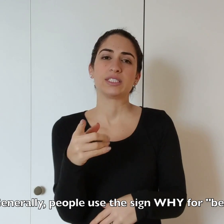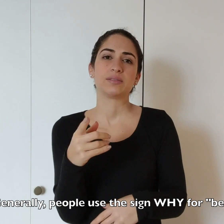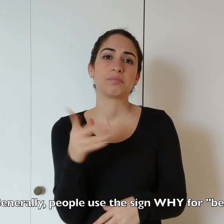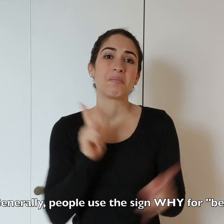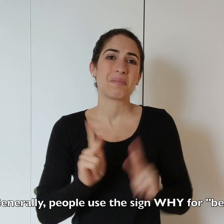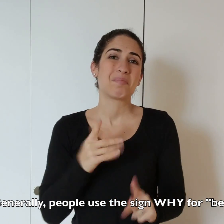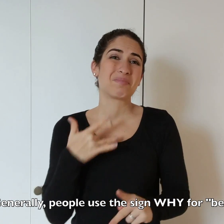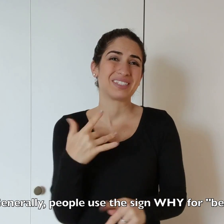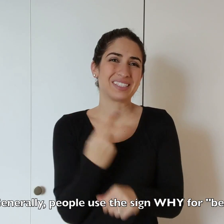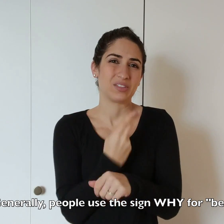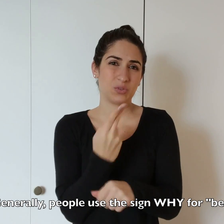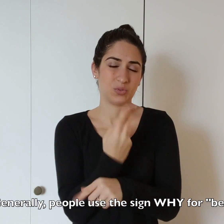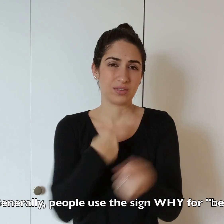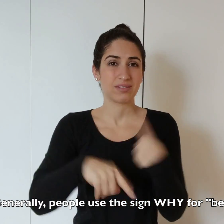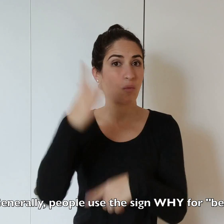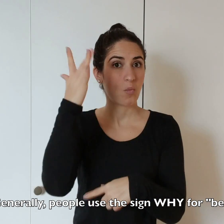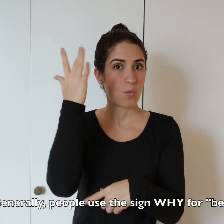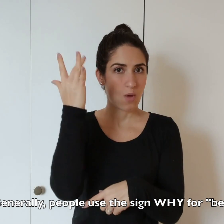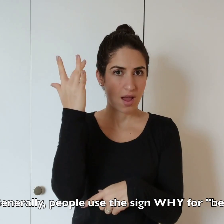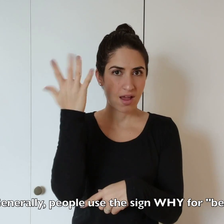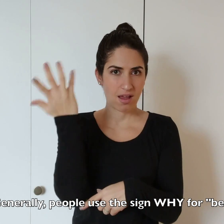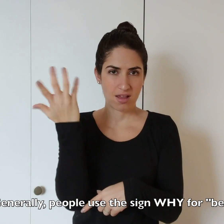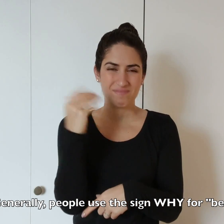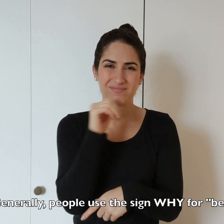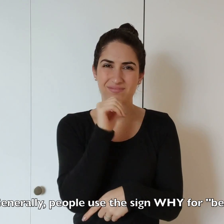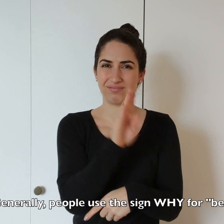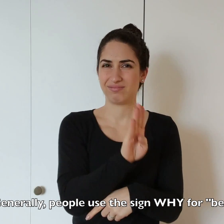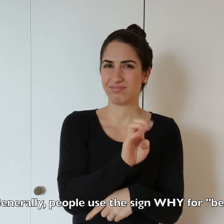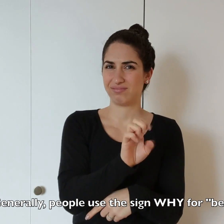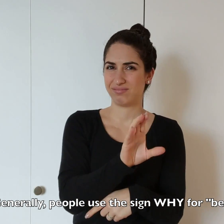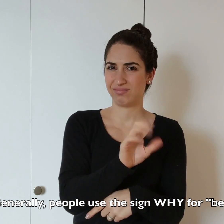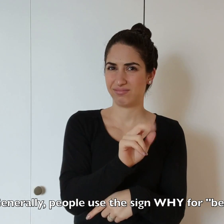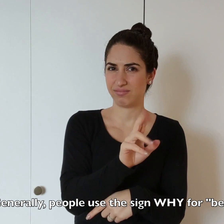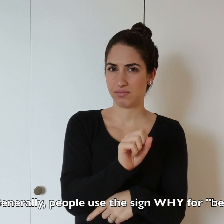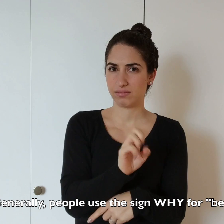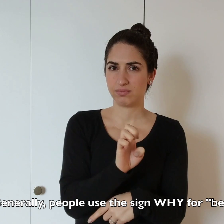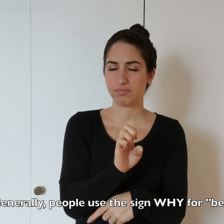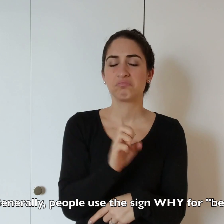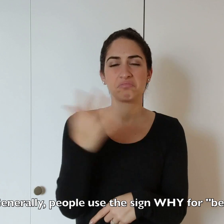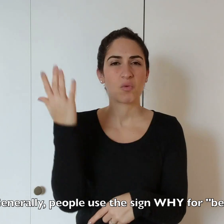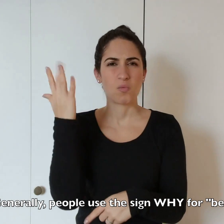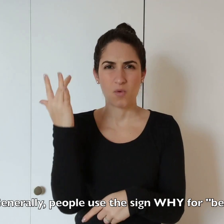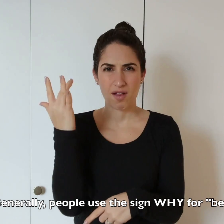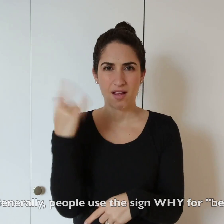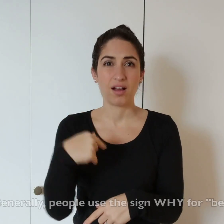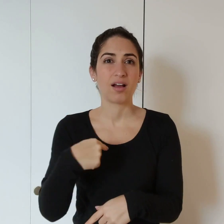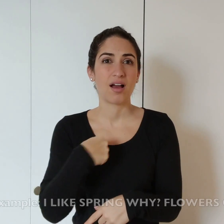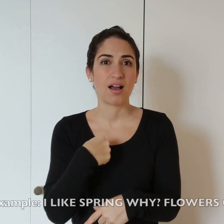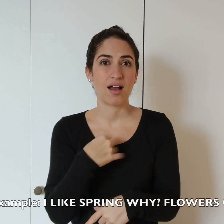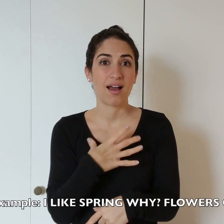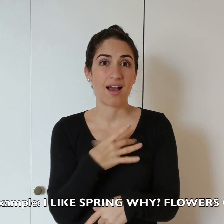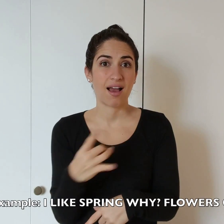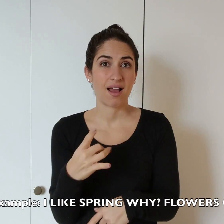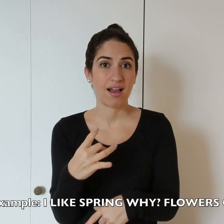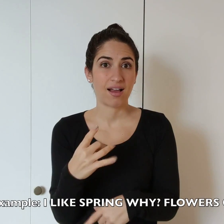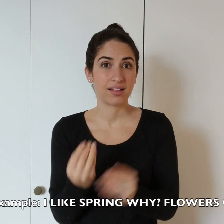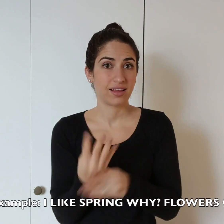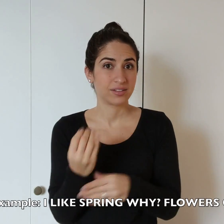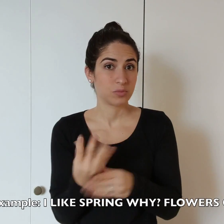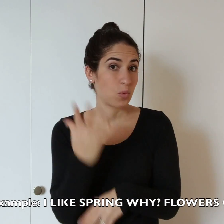Generally, people tend to sign why for because, not the English because, why. For example, I like